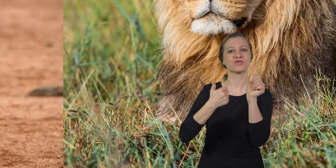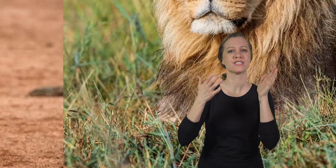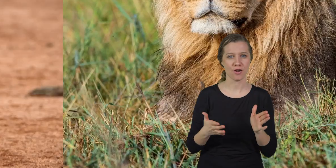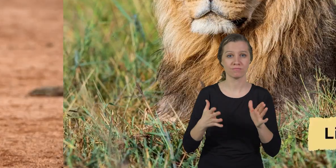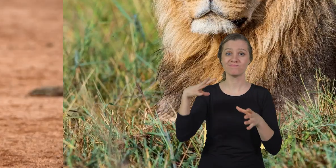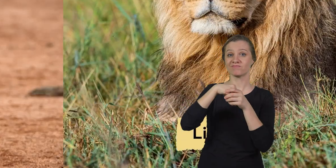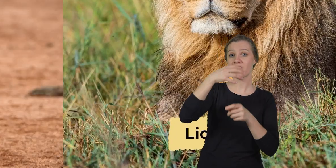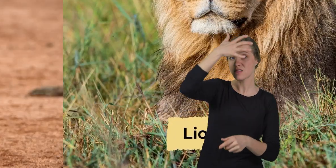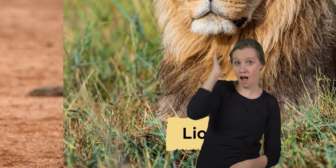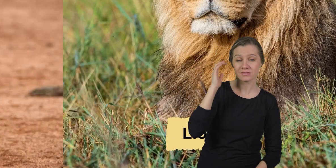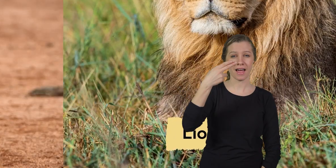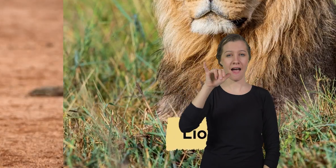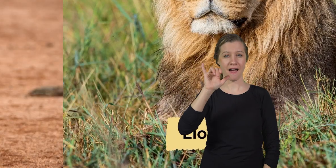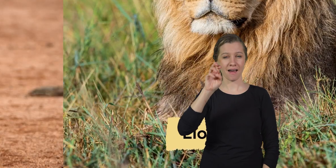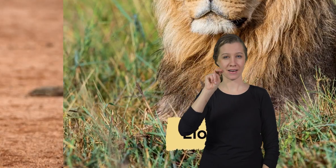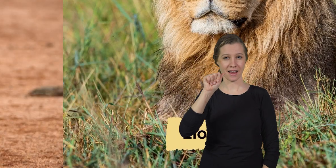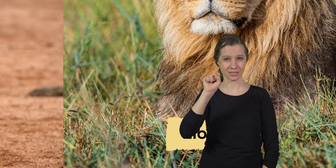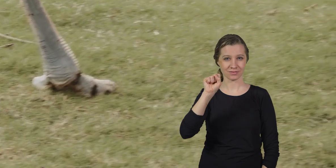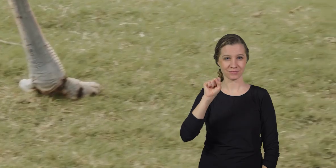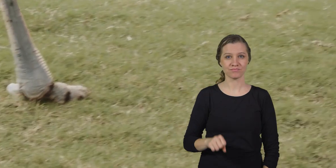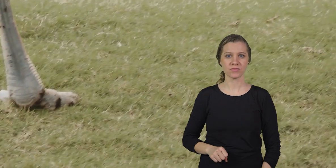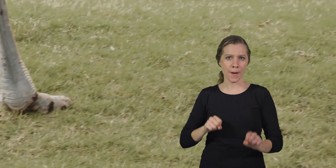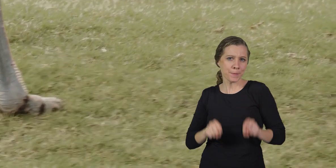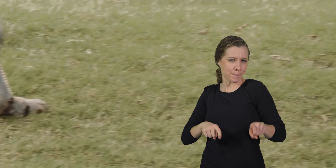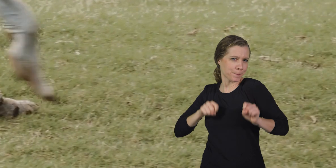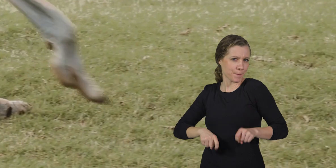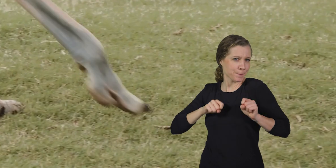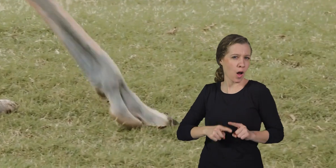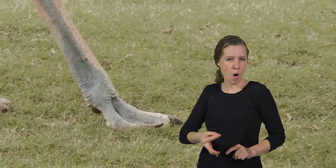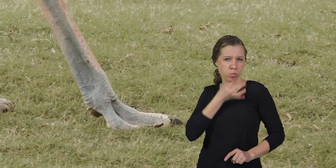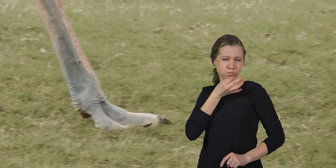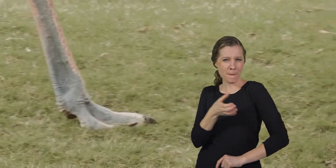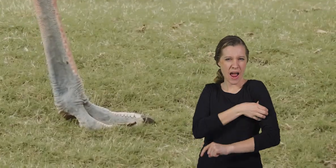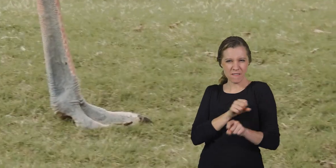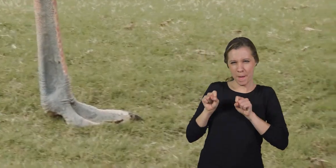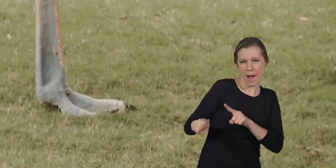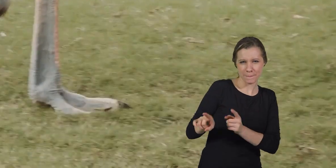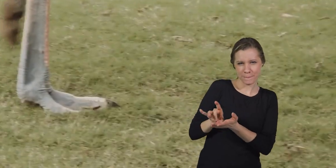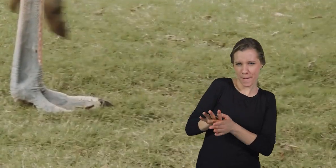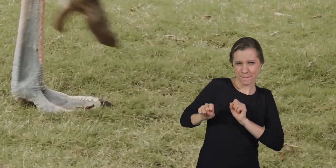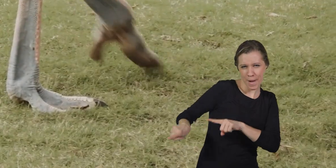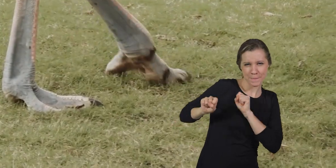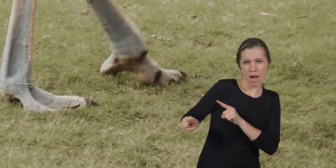including lions and hyenas. And their strong legs can deliver powerful kicks that can fend off attackers.